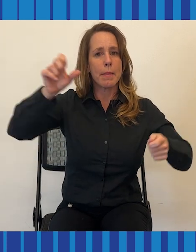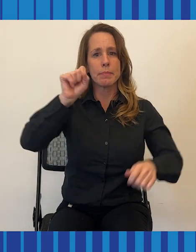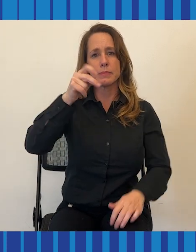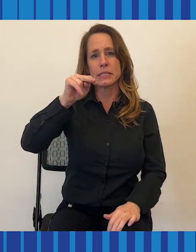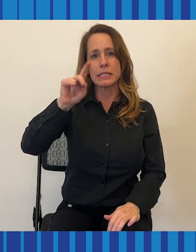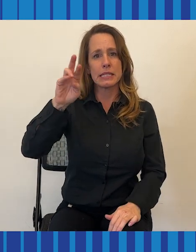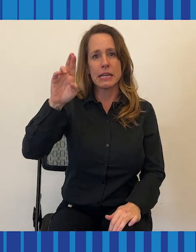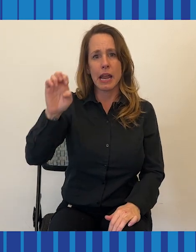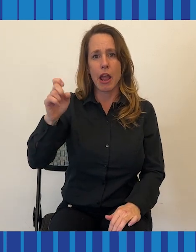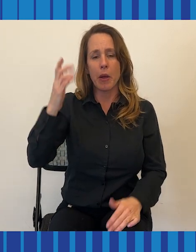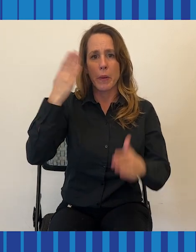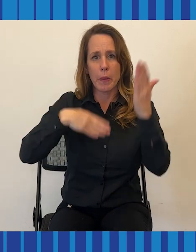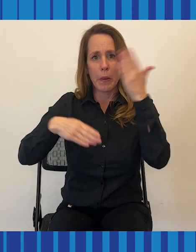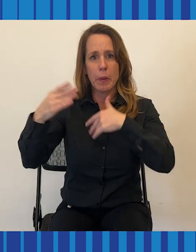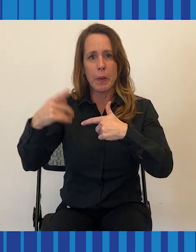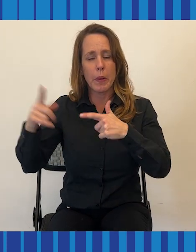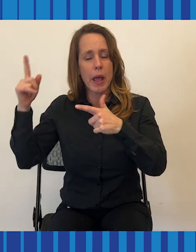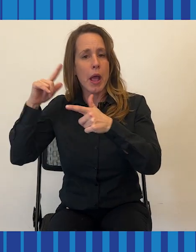like that.